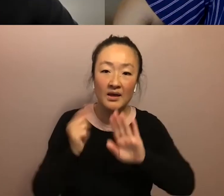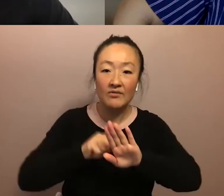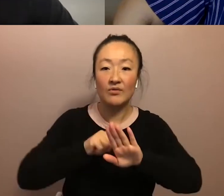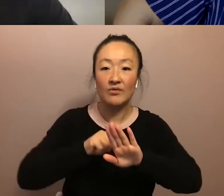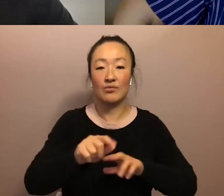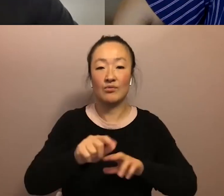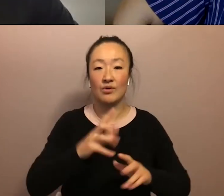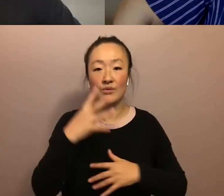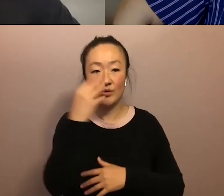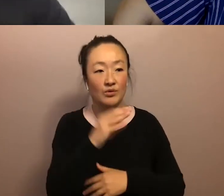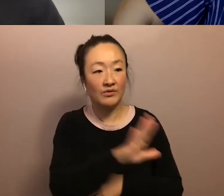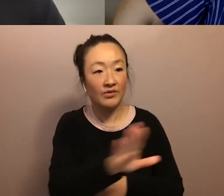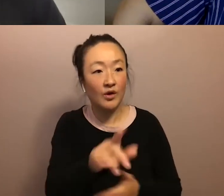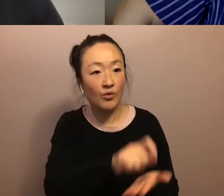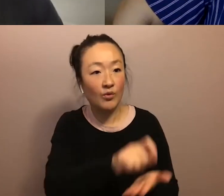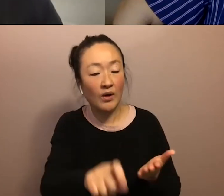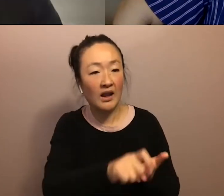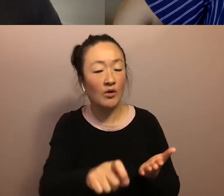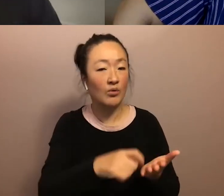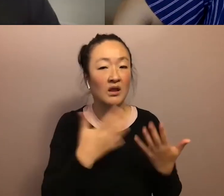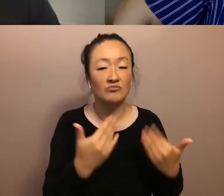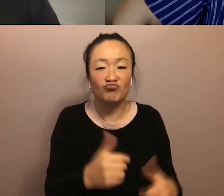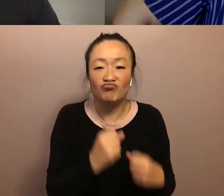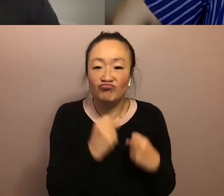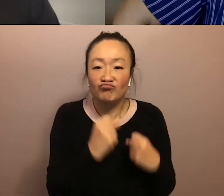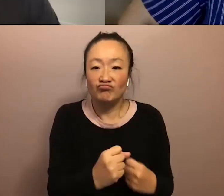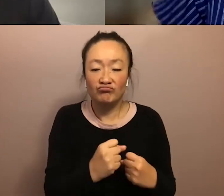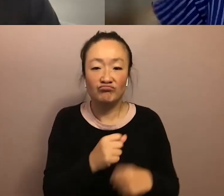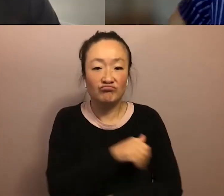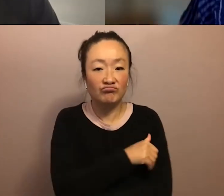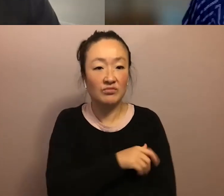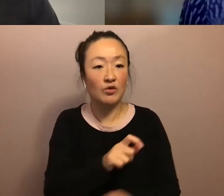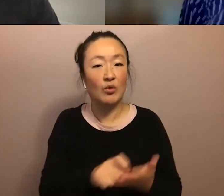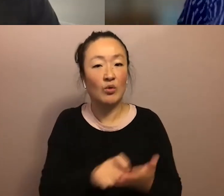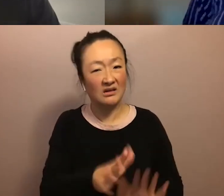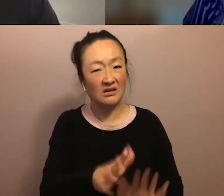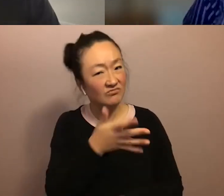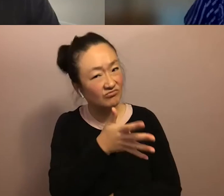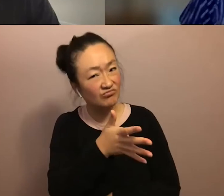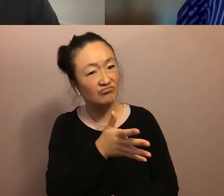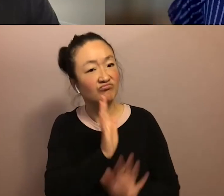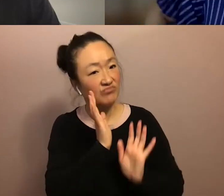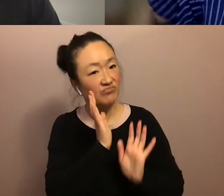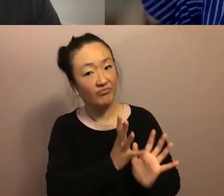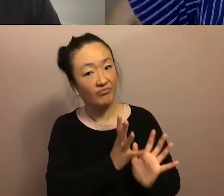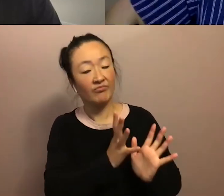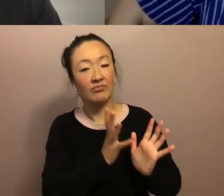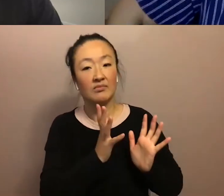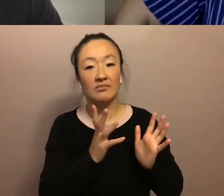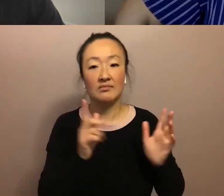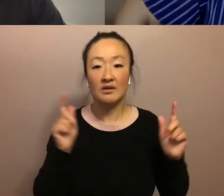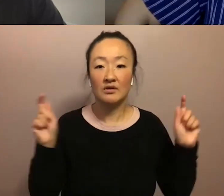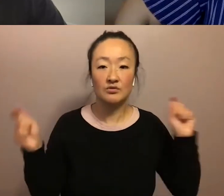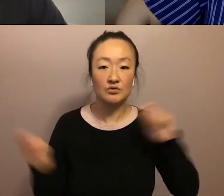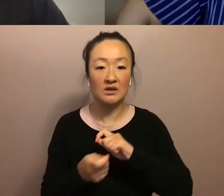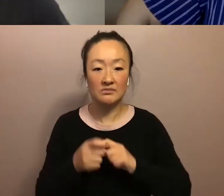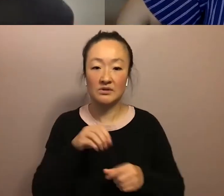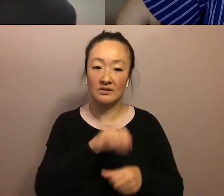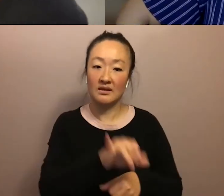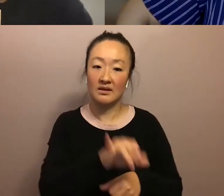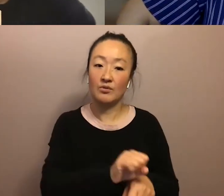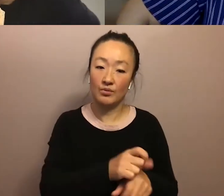beauty of their writing and the hauntingness of their writing. Um, there is transformation in that work.